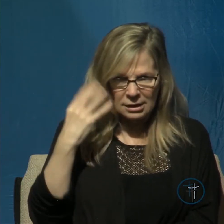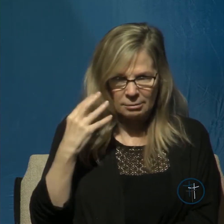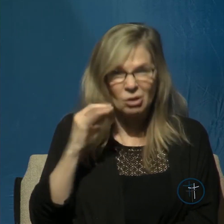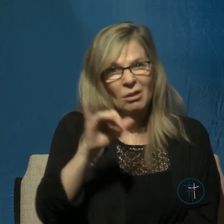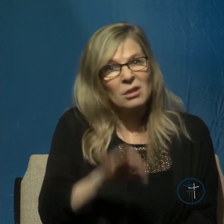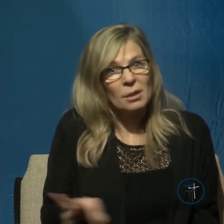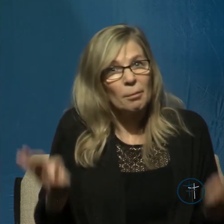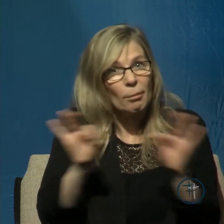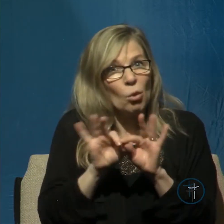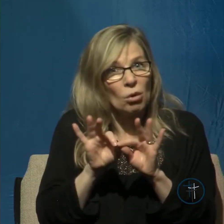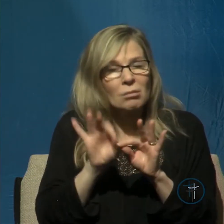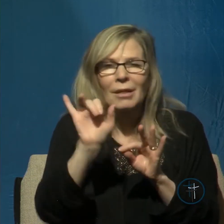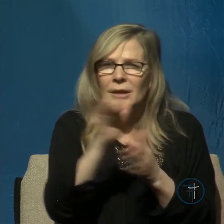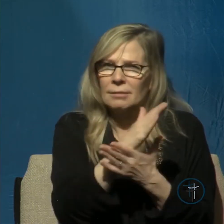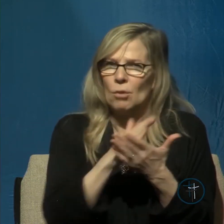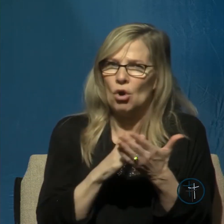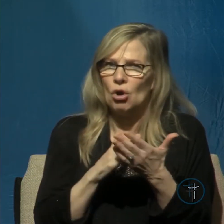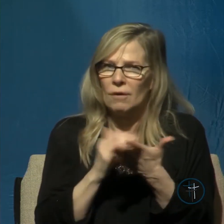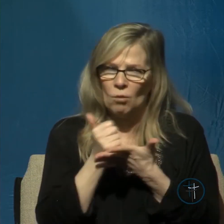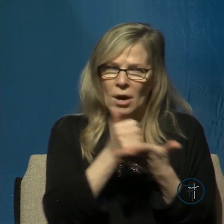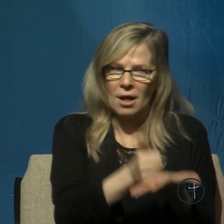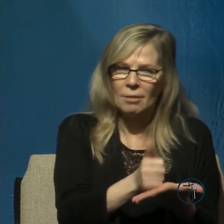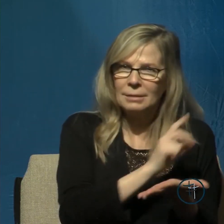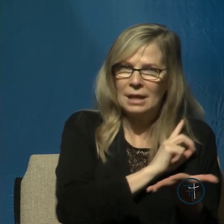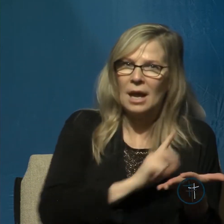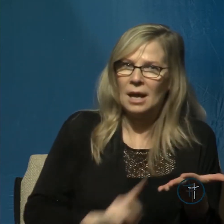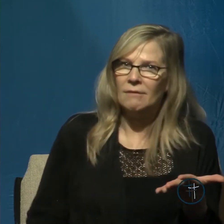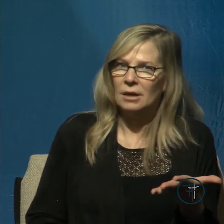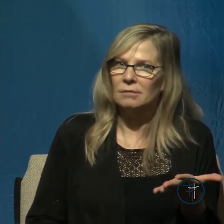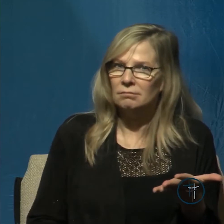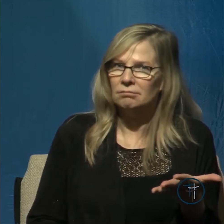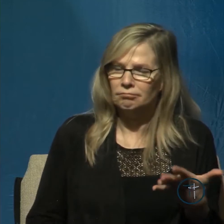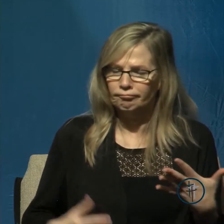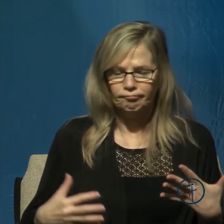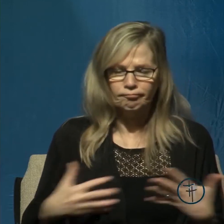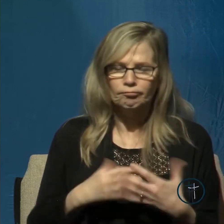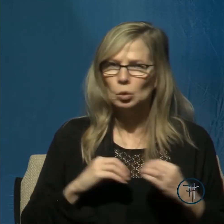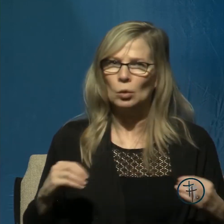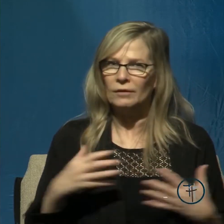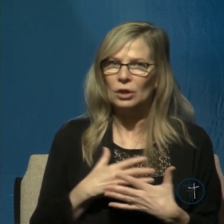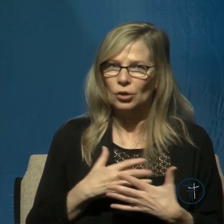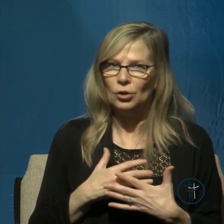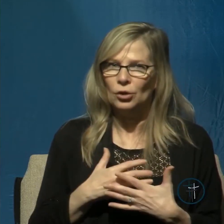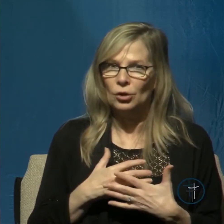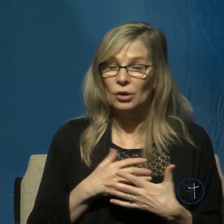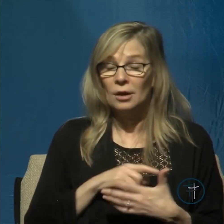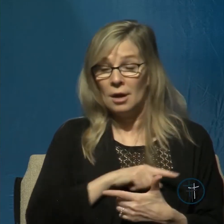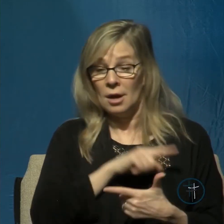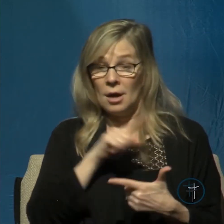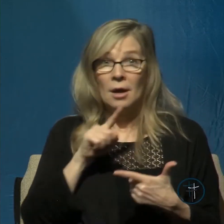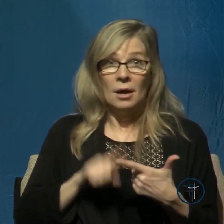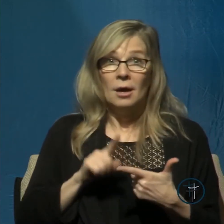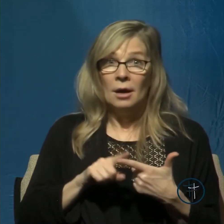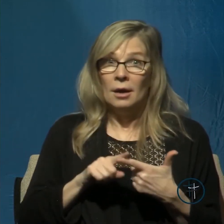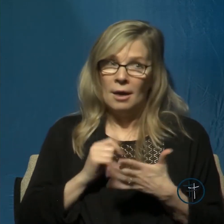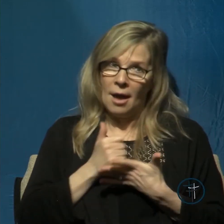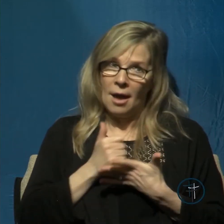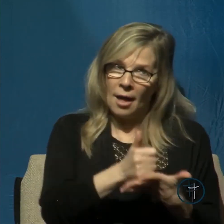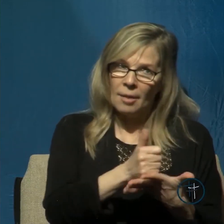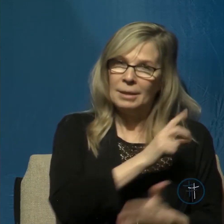only part of what helped David to become fearless there's something else that enabled this man to learn to trust the Lord and to eliminate his